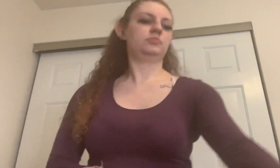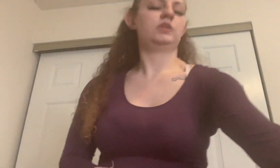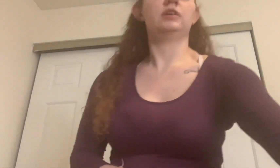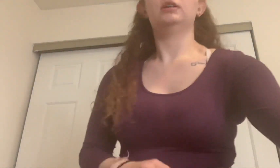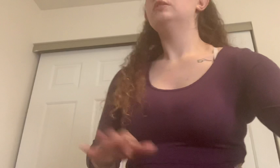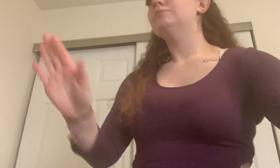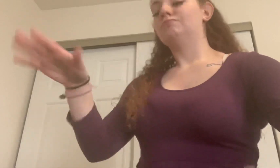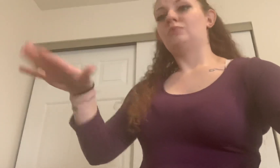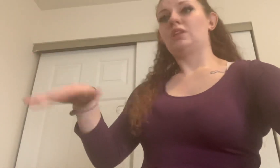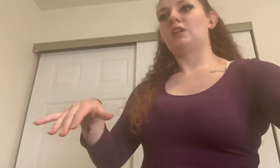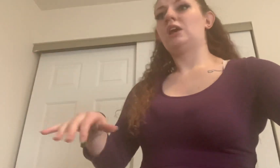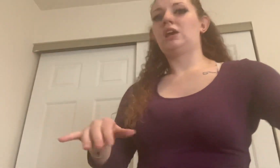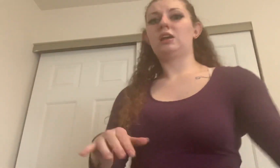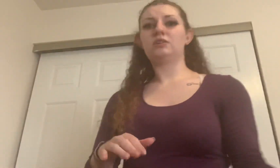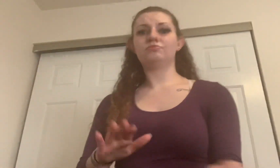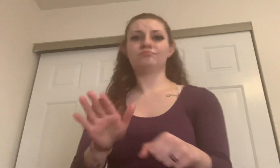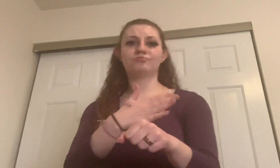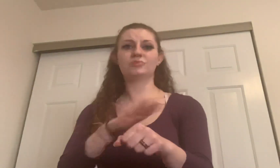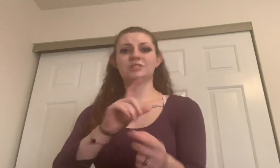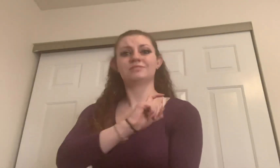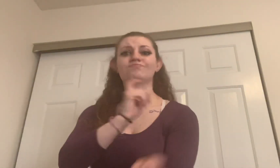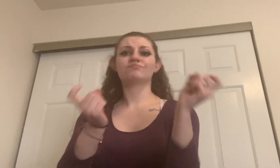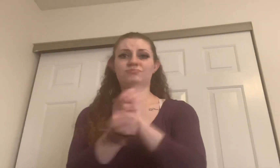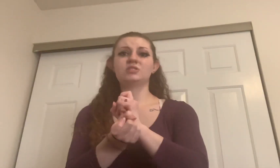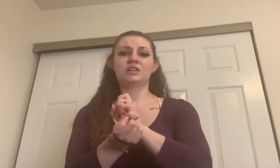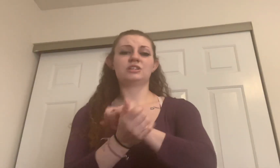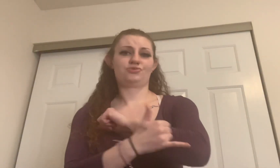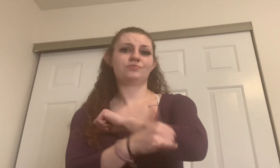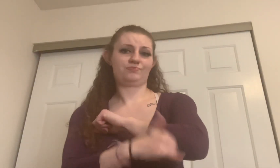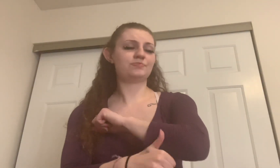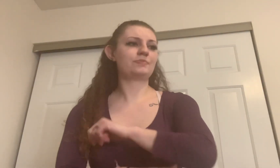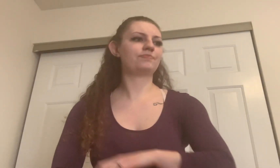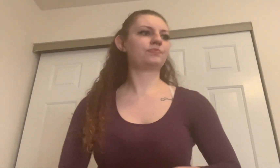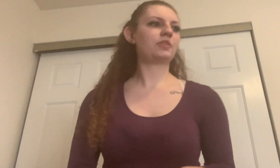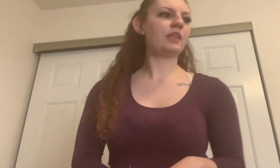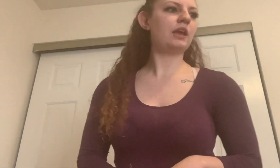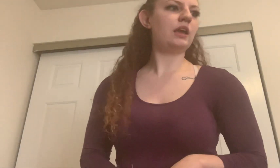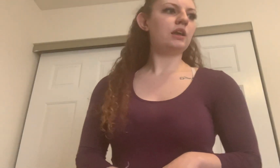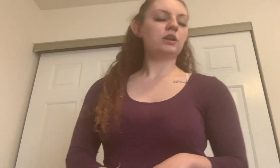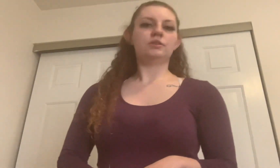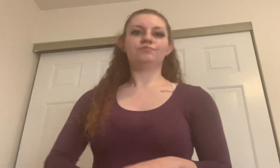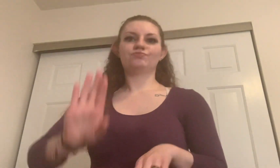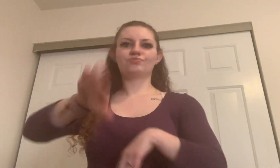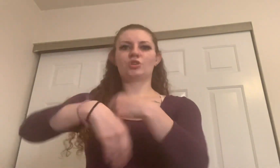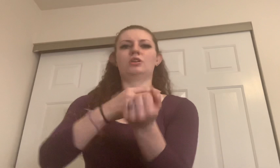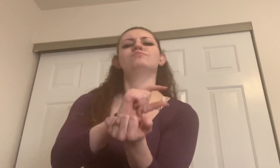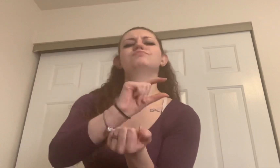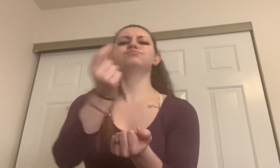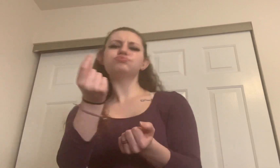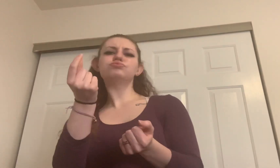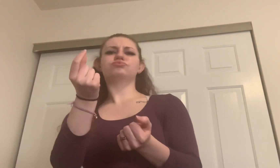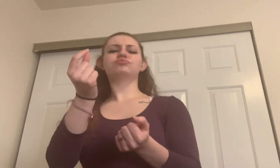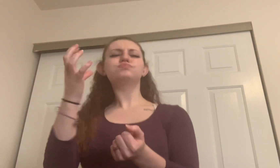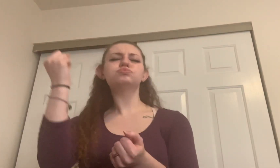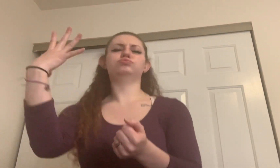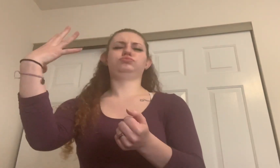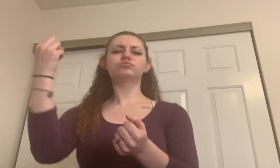Got the DJ to play some Lank and spin her. Check crank her up And we all parted down.